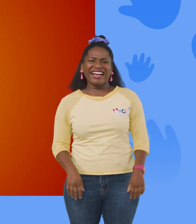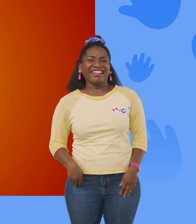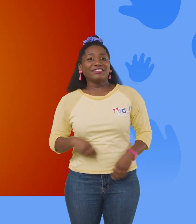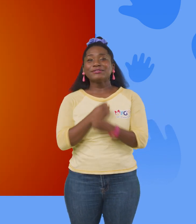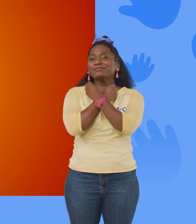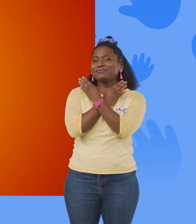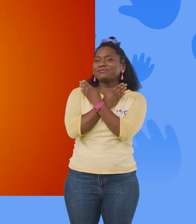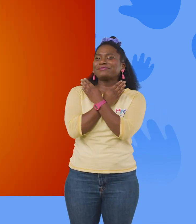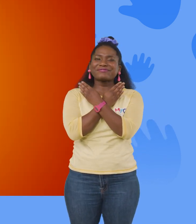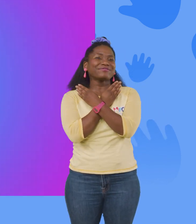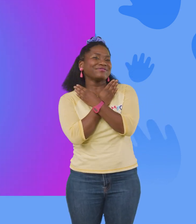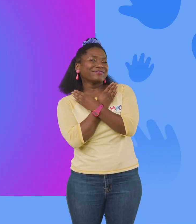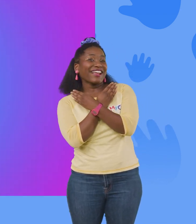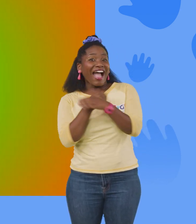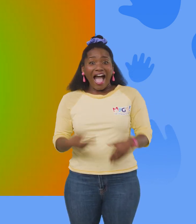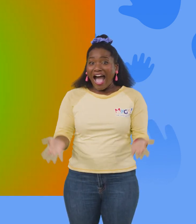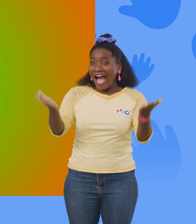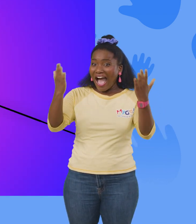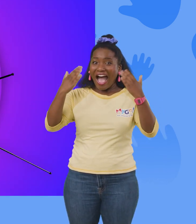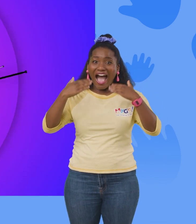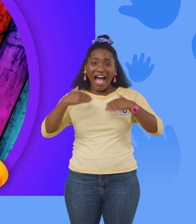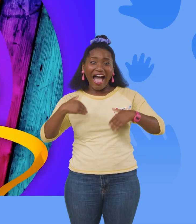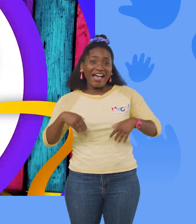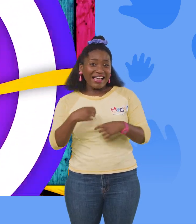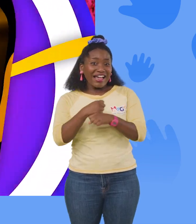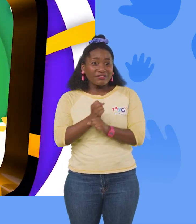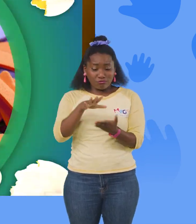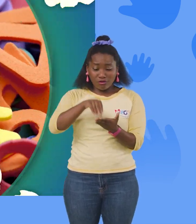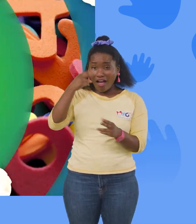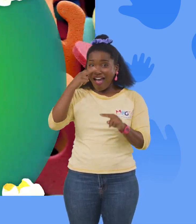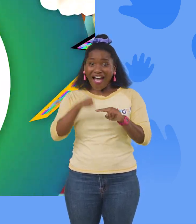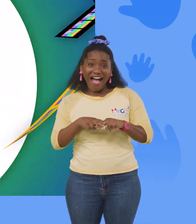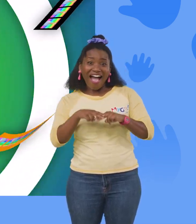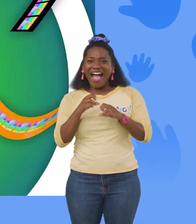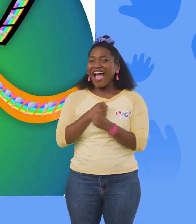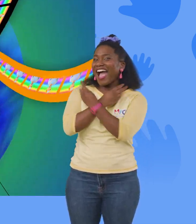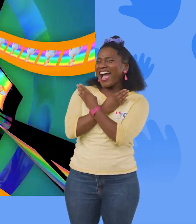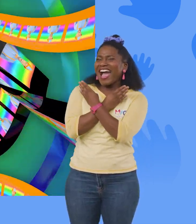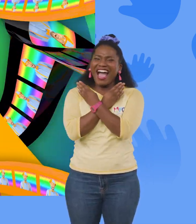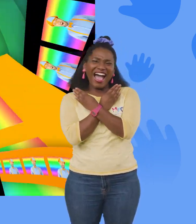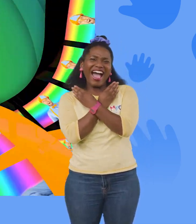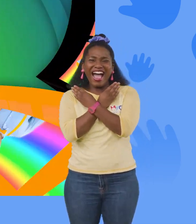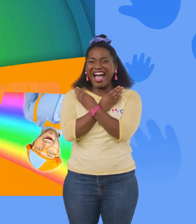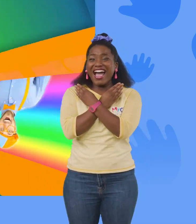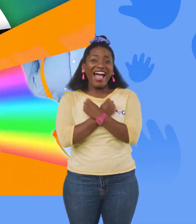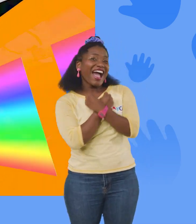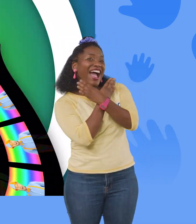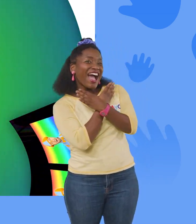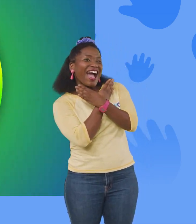B-L-I-P-I. Come on, everyone. Let's make learning fun.-L-I-P-I. B-L-I-P